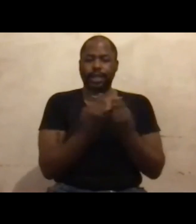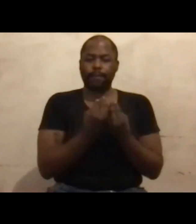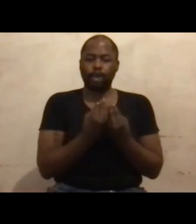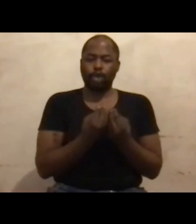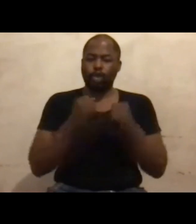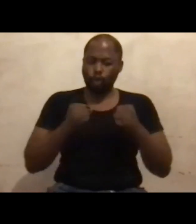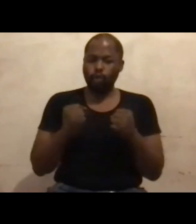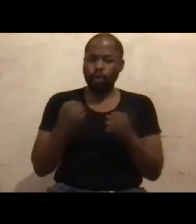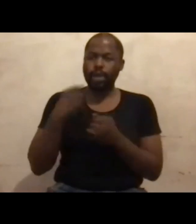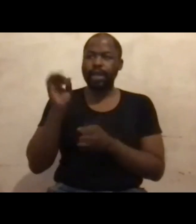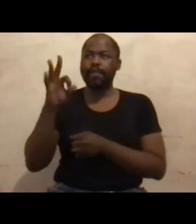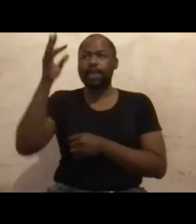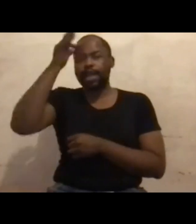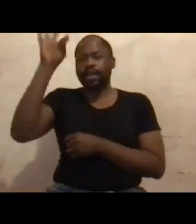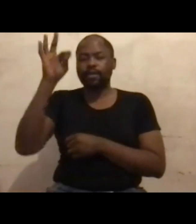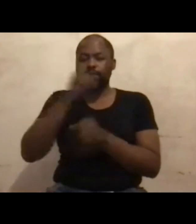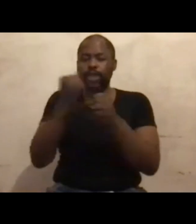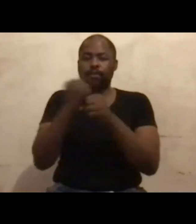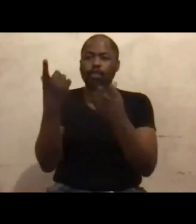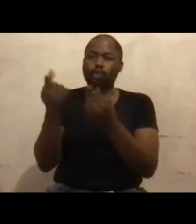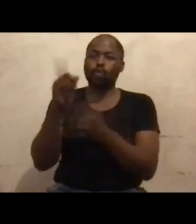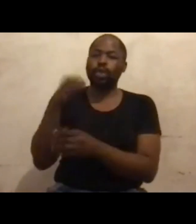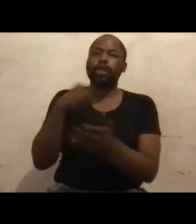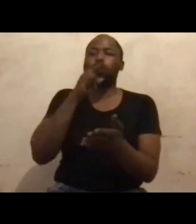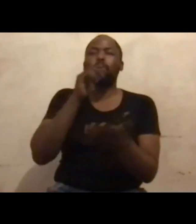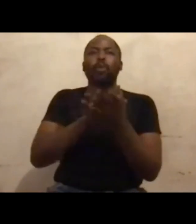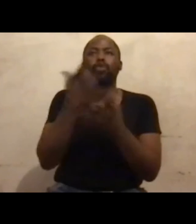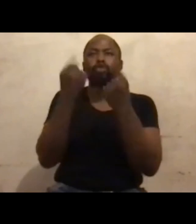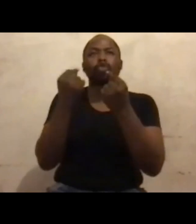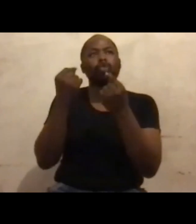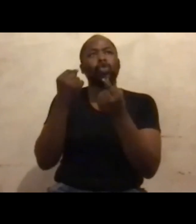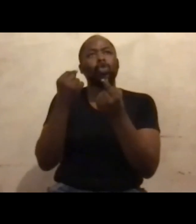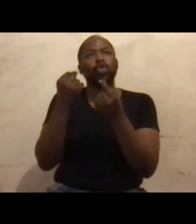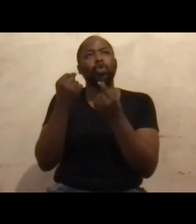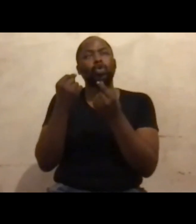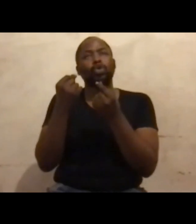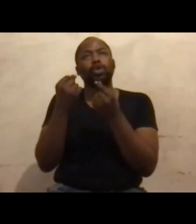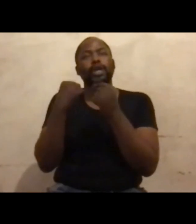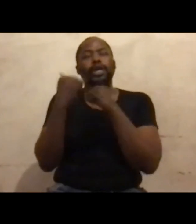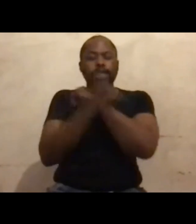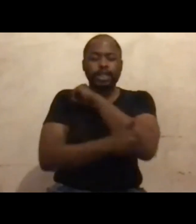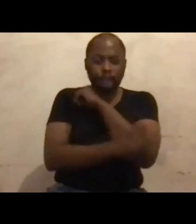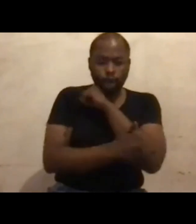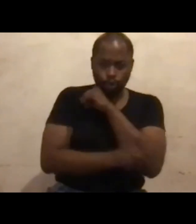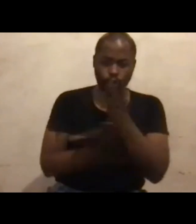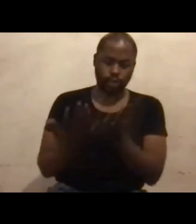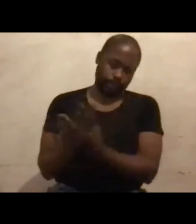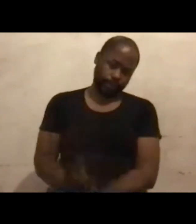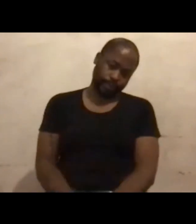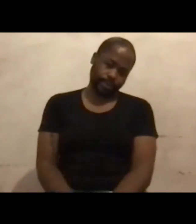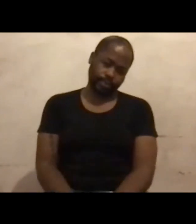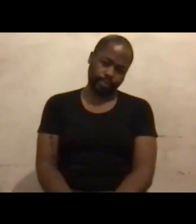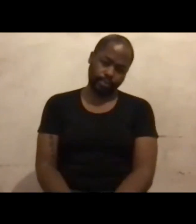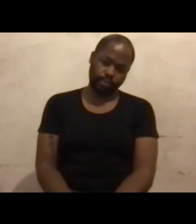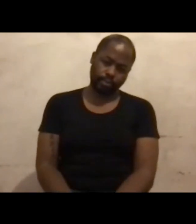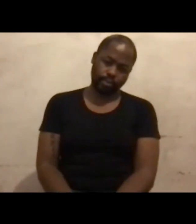what they have promised to do in the Constitution and what, as a country, we have committed to do. And that's